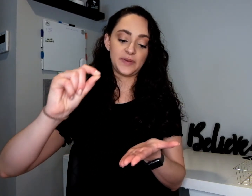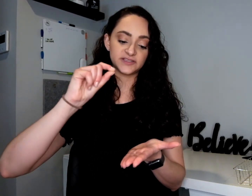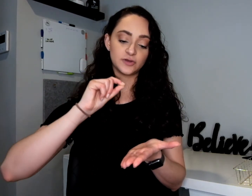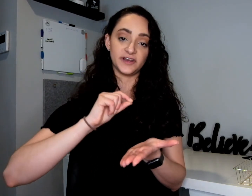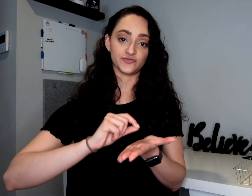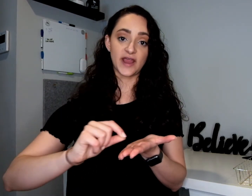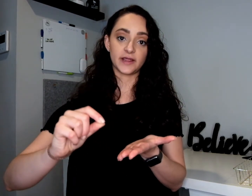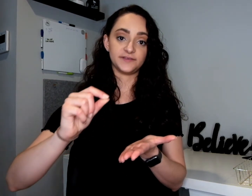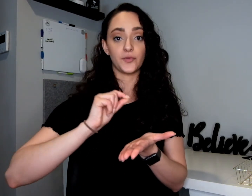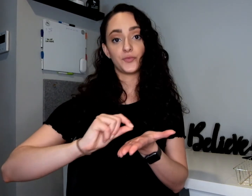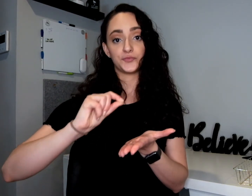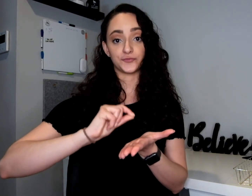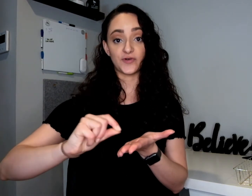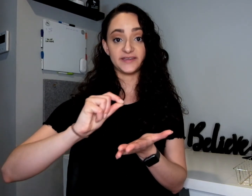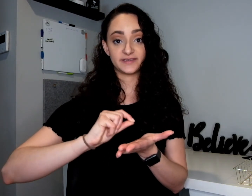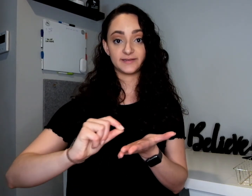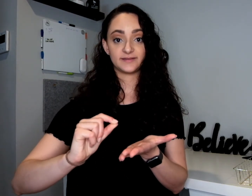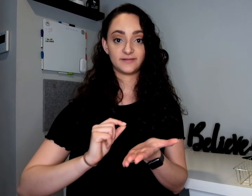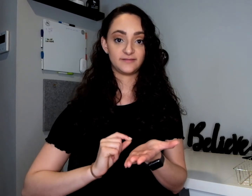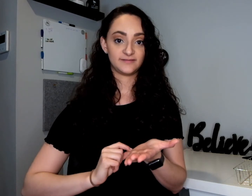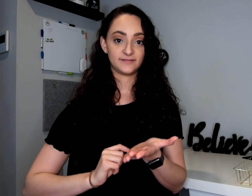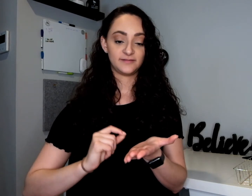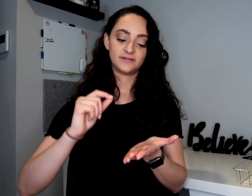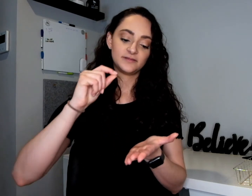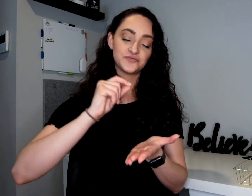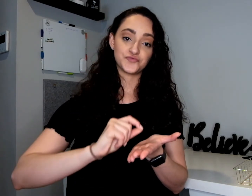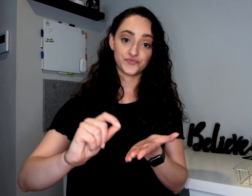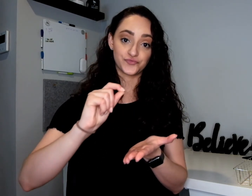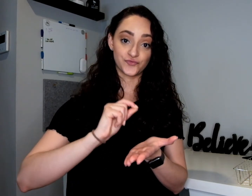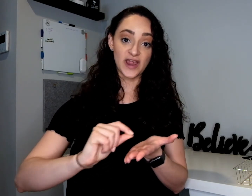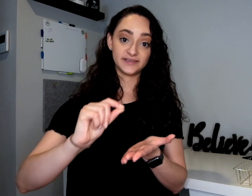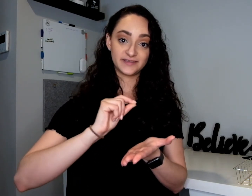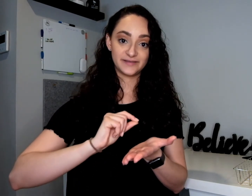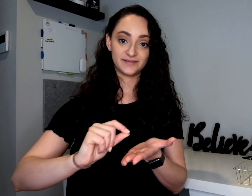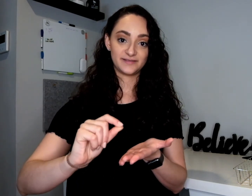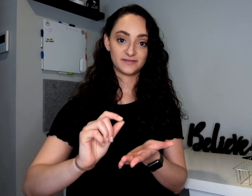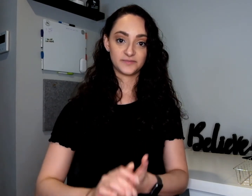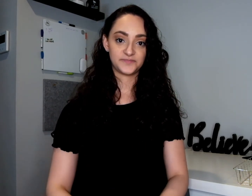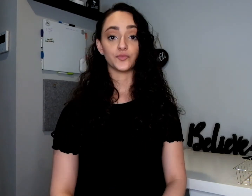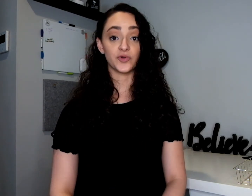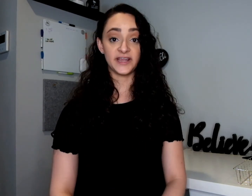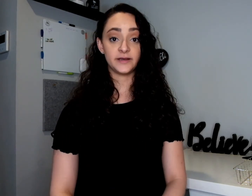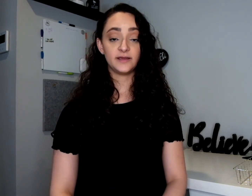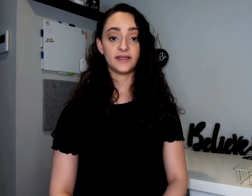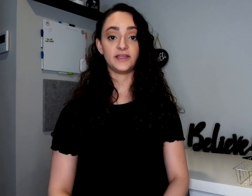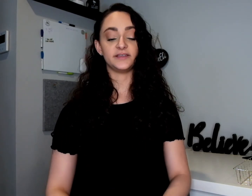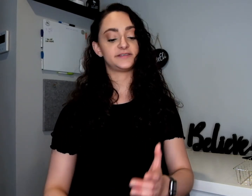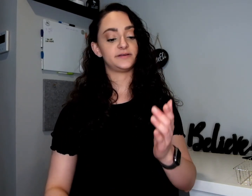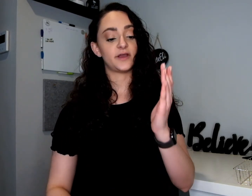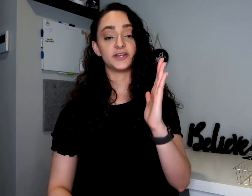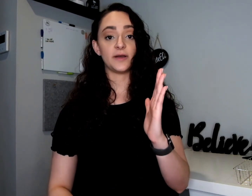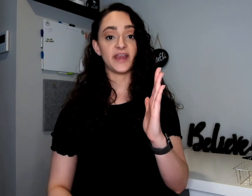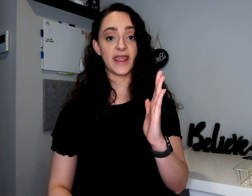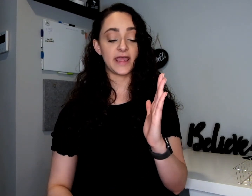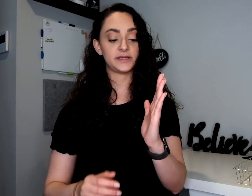pencil and it's writing. write. Write. Read is non-dominant hand